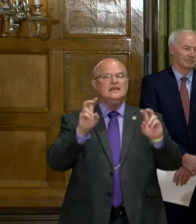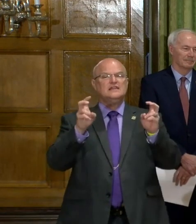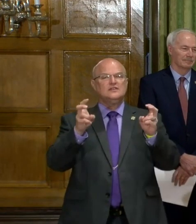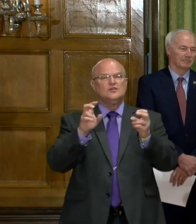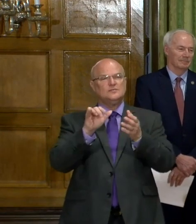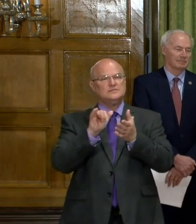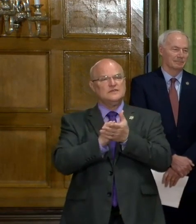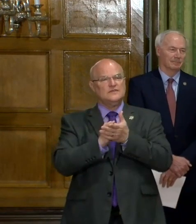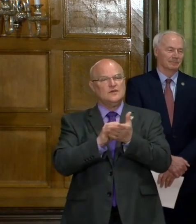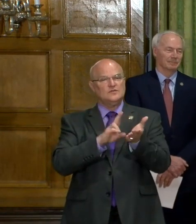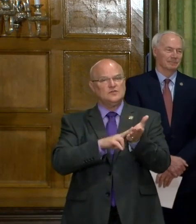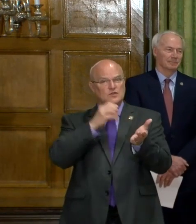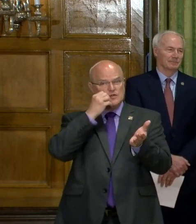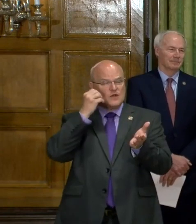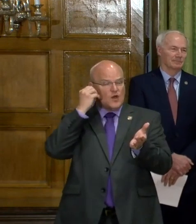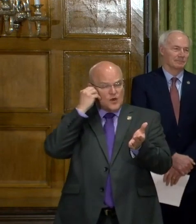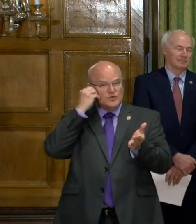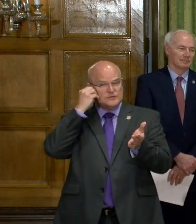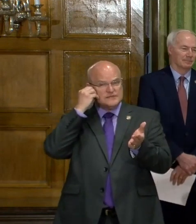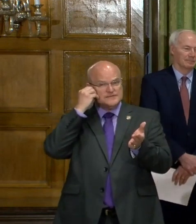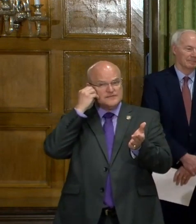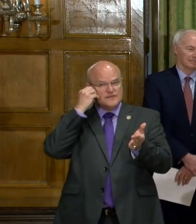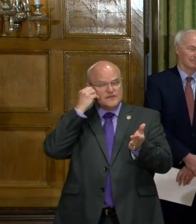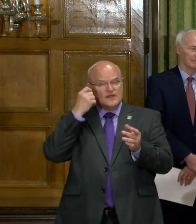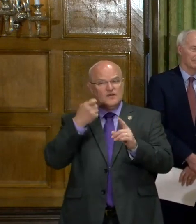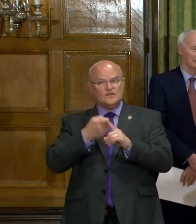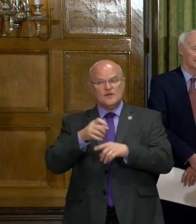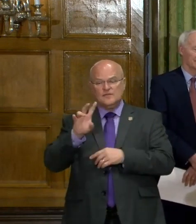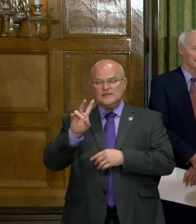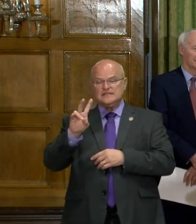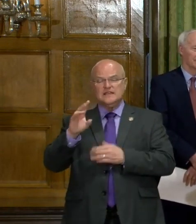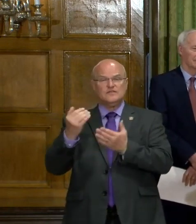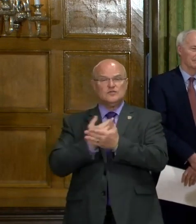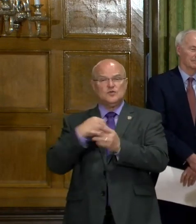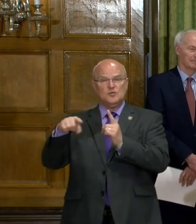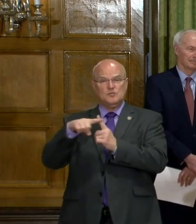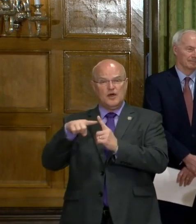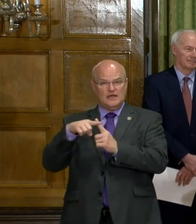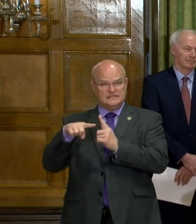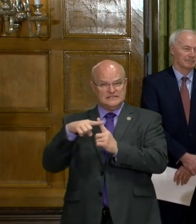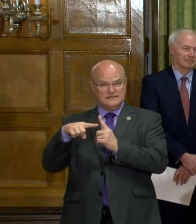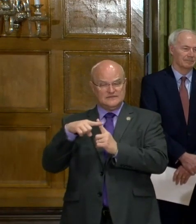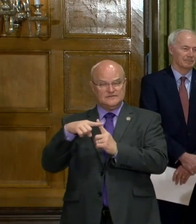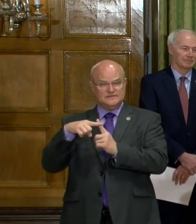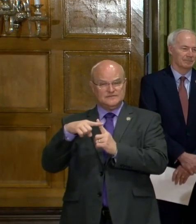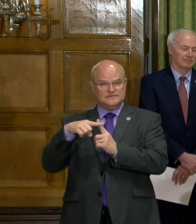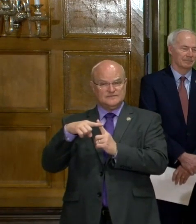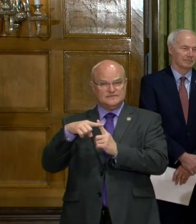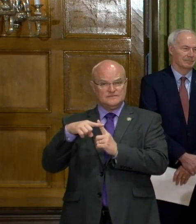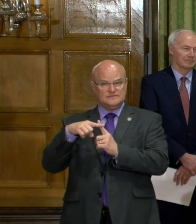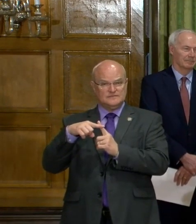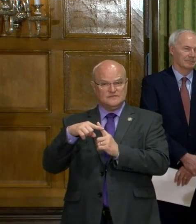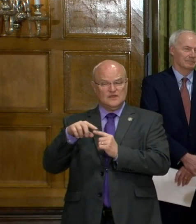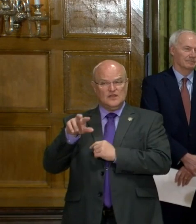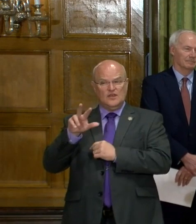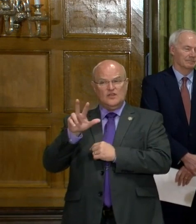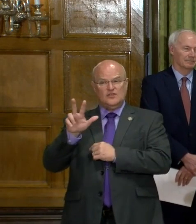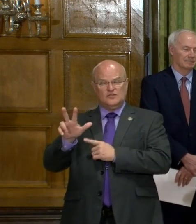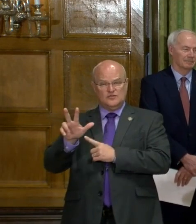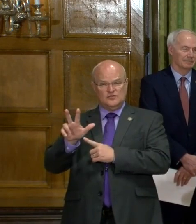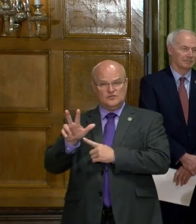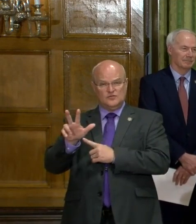terms of those nursing home facilities, of the seven new positive residents, three were